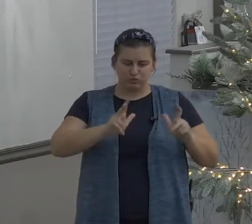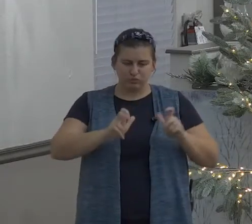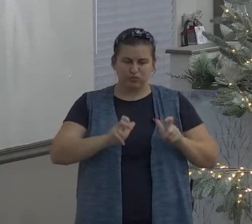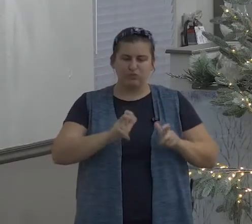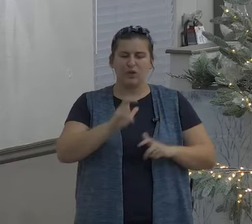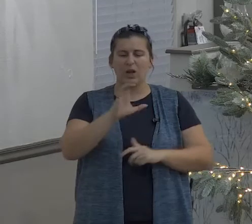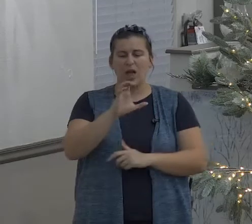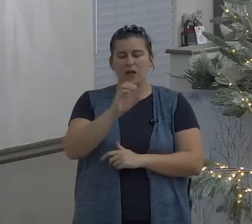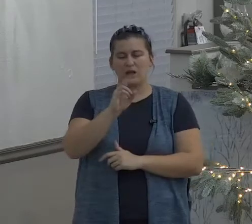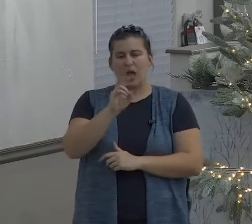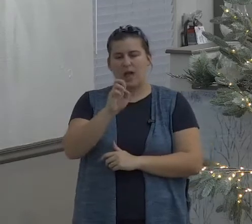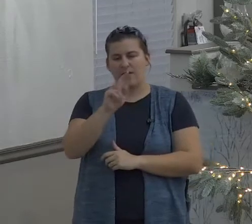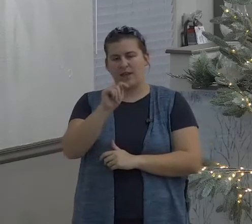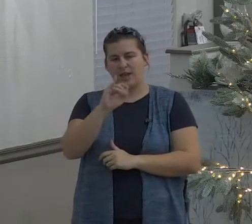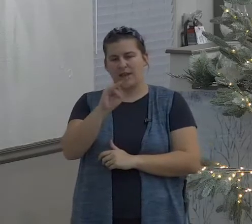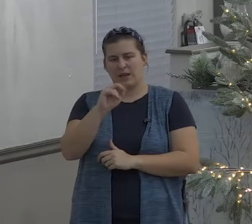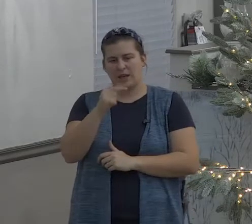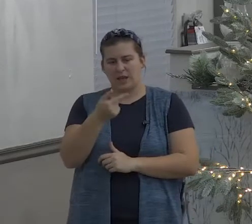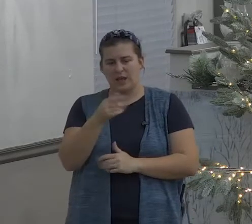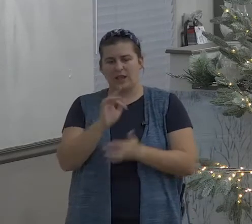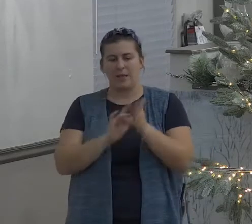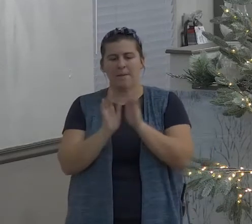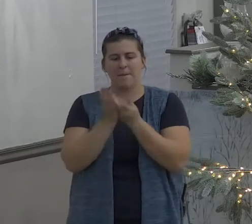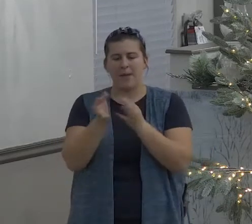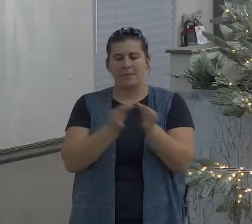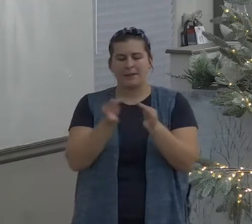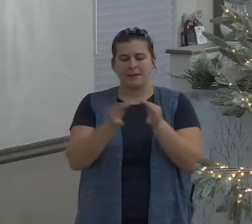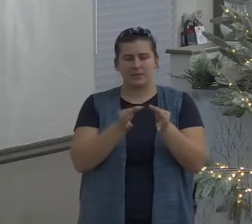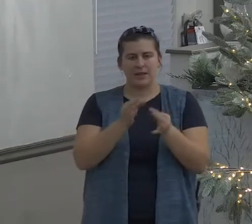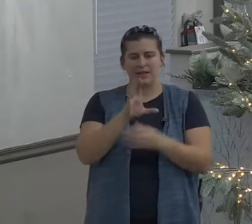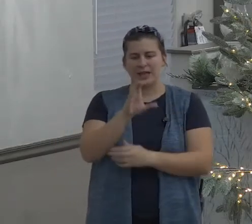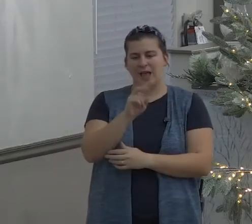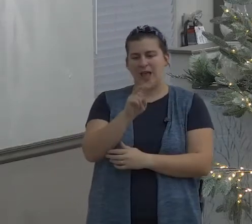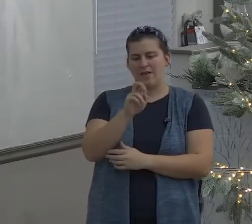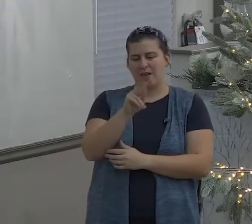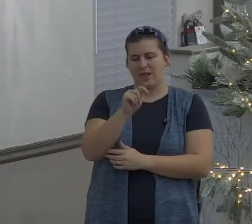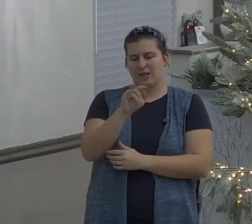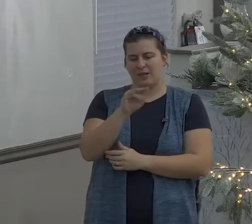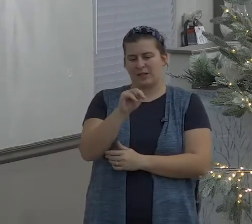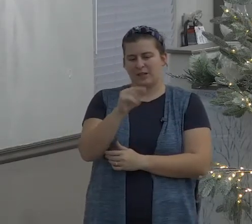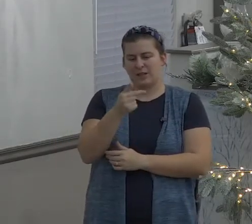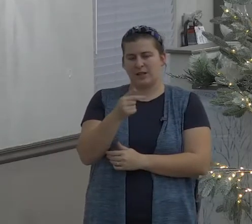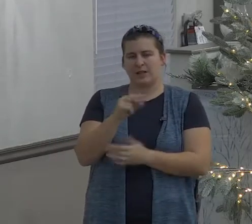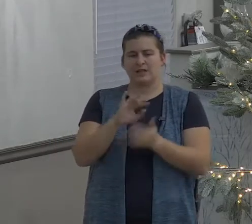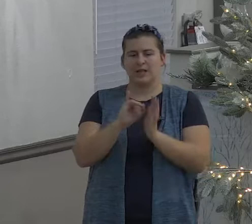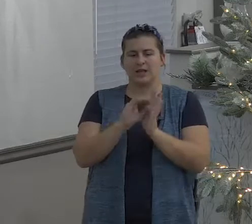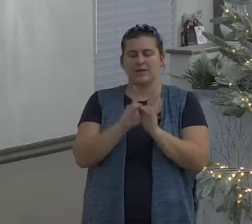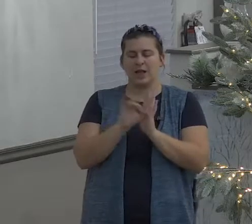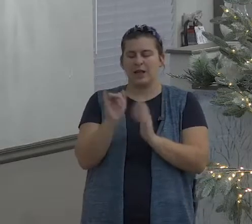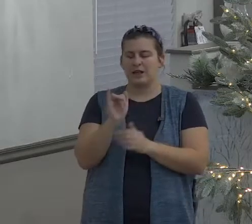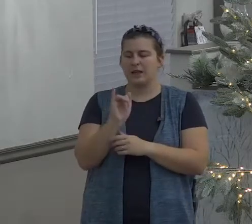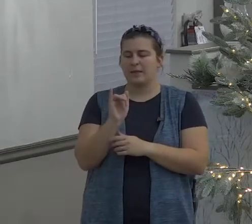we're not to be covetous God doesn't want us to be idolatrous